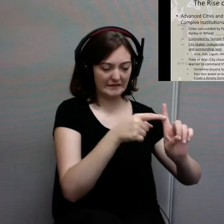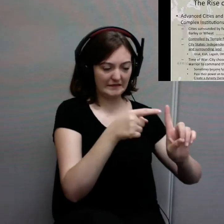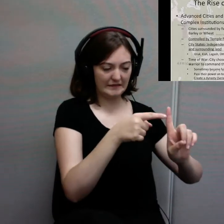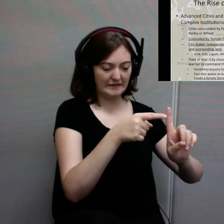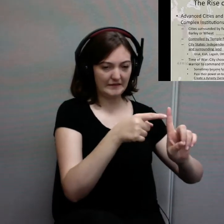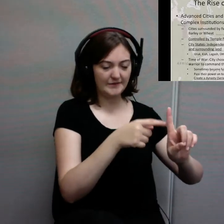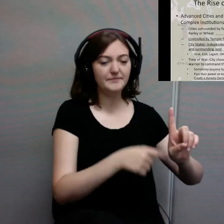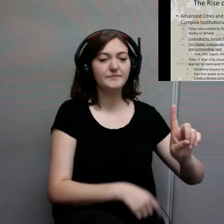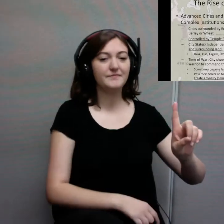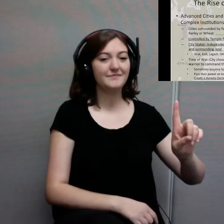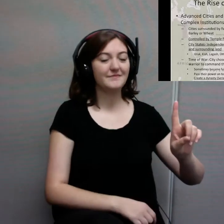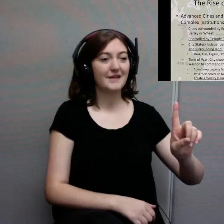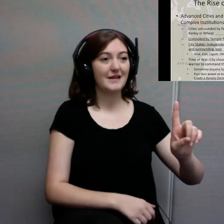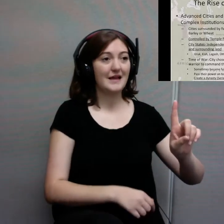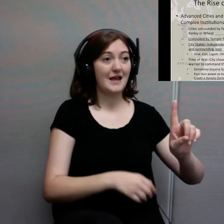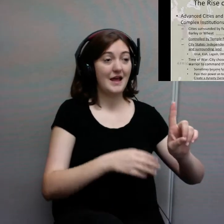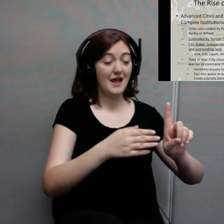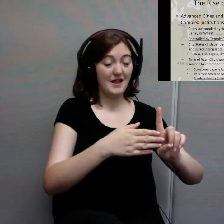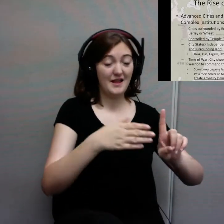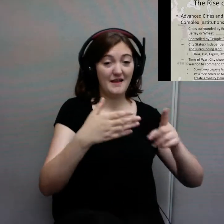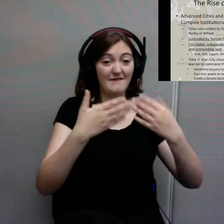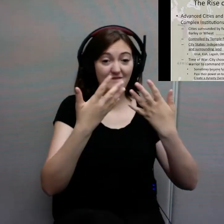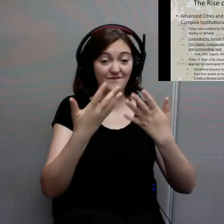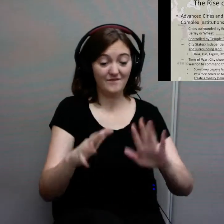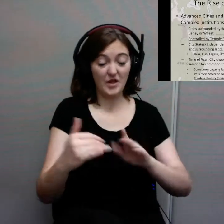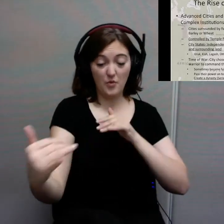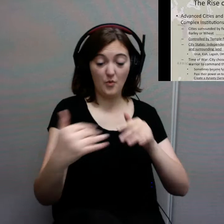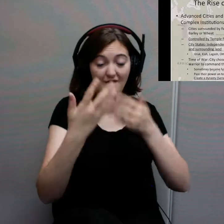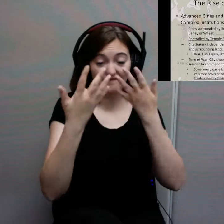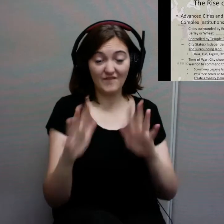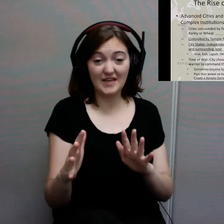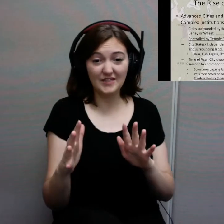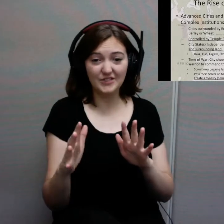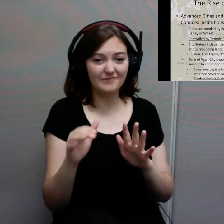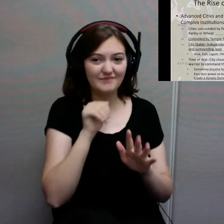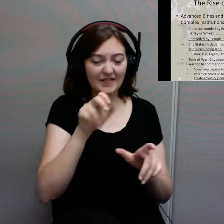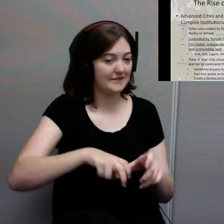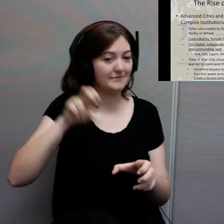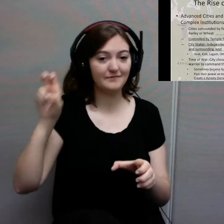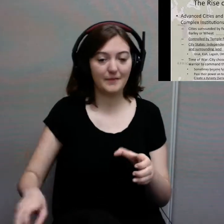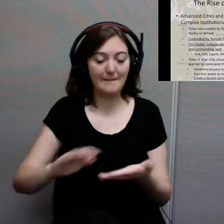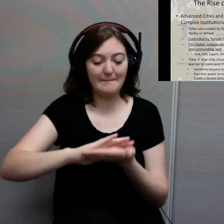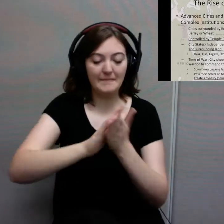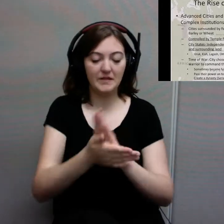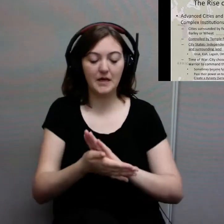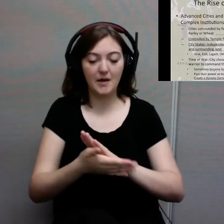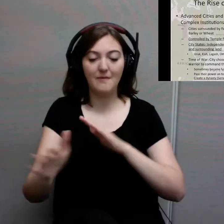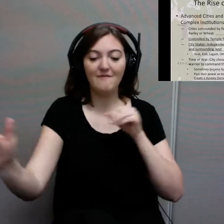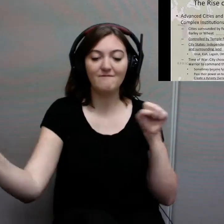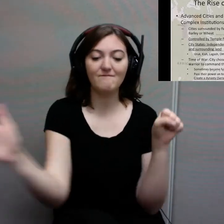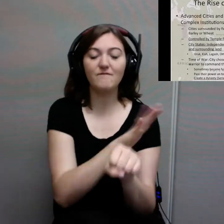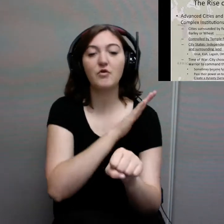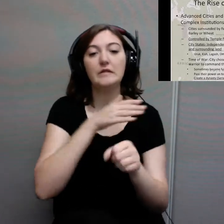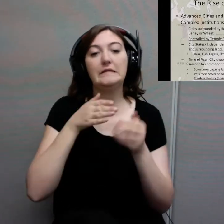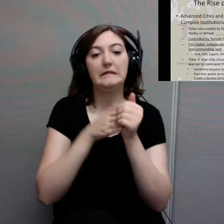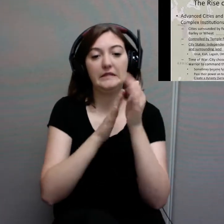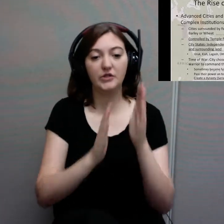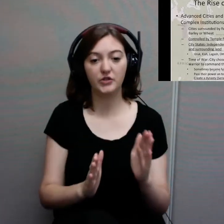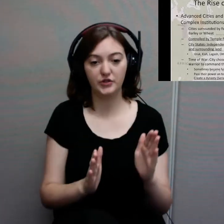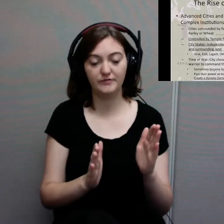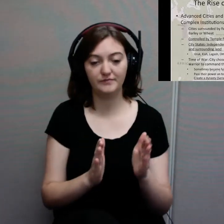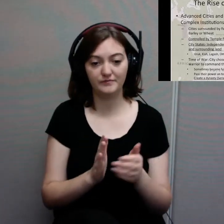down and will become the full leader of that nation or nation-state. Now,